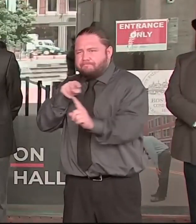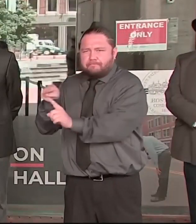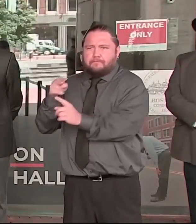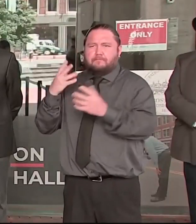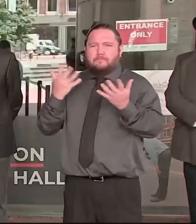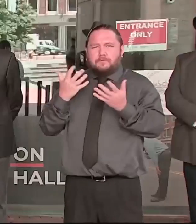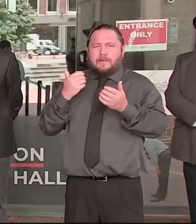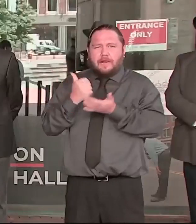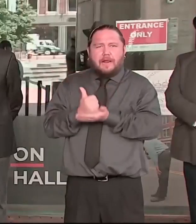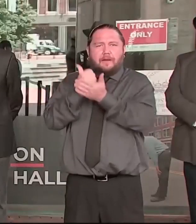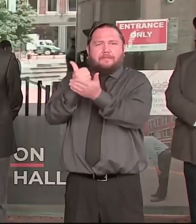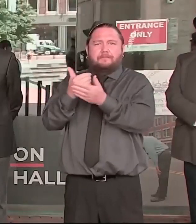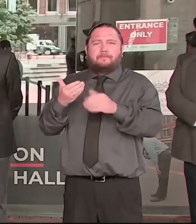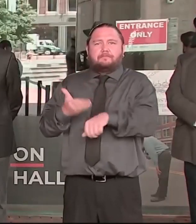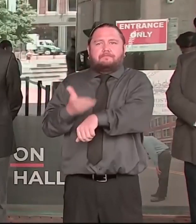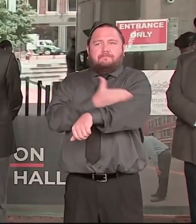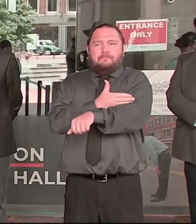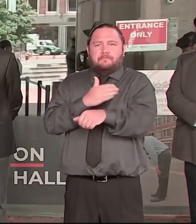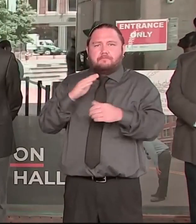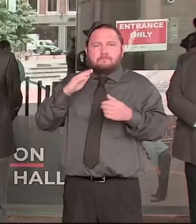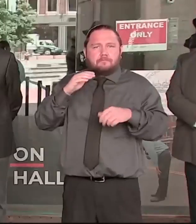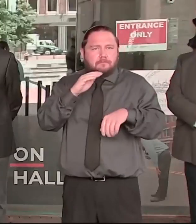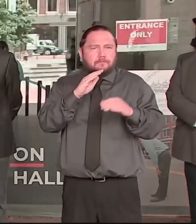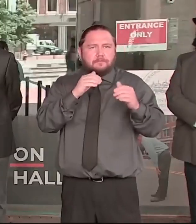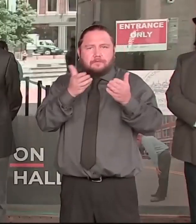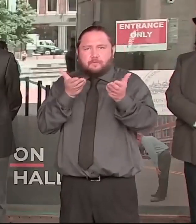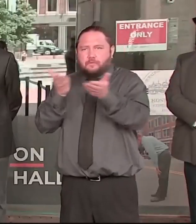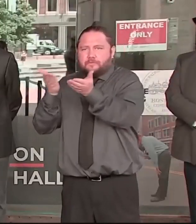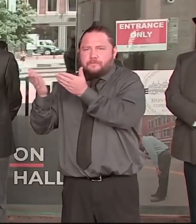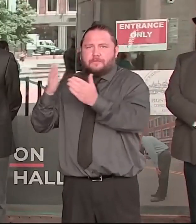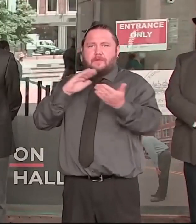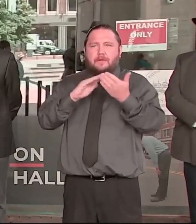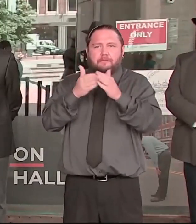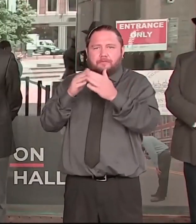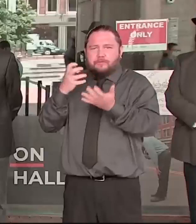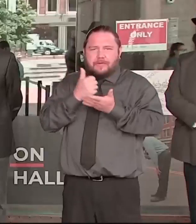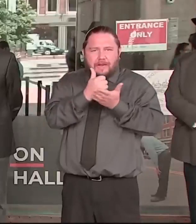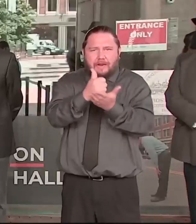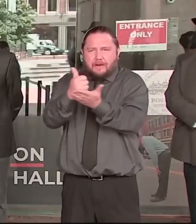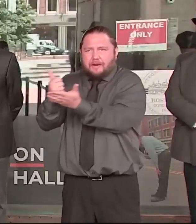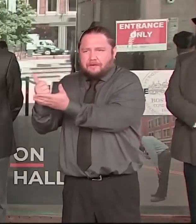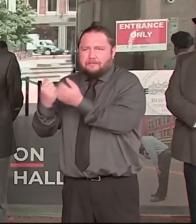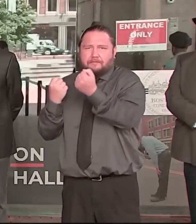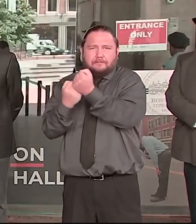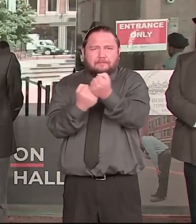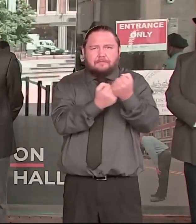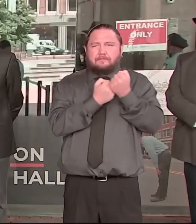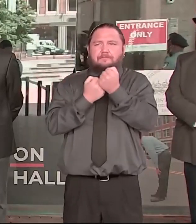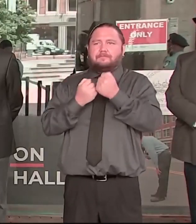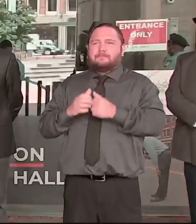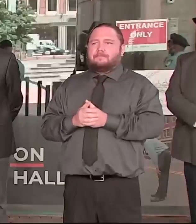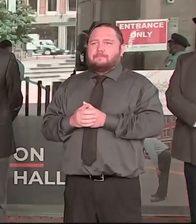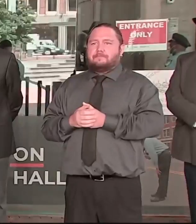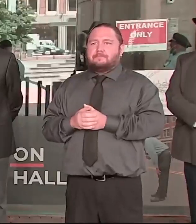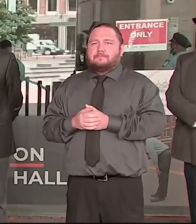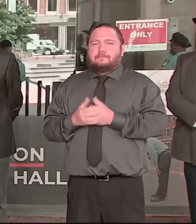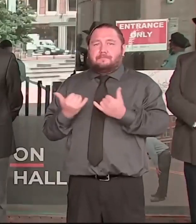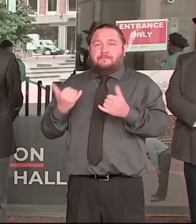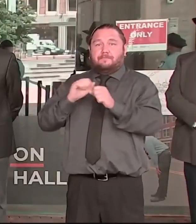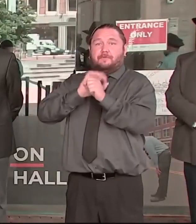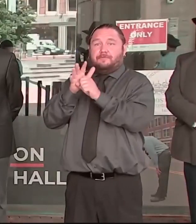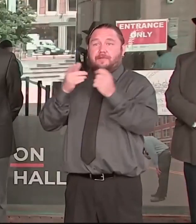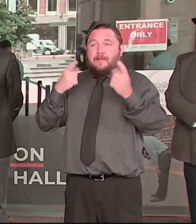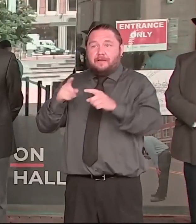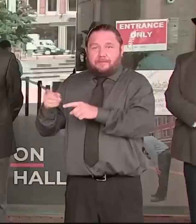Equity has been the center of our response to the COVID-19 pandemic, and our goal has always been to recover from this